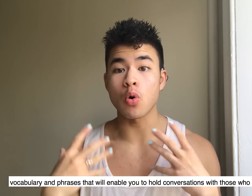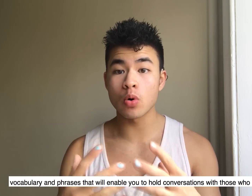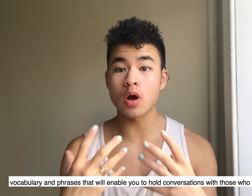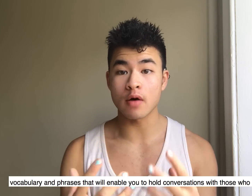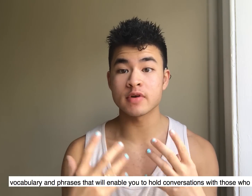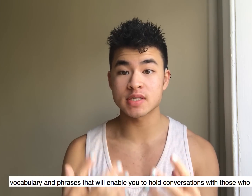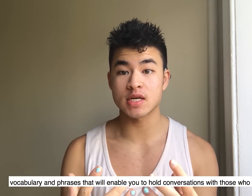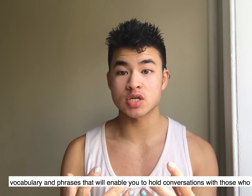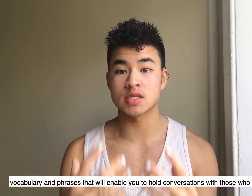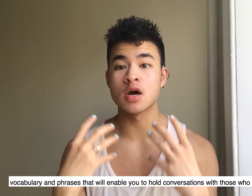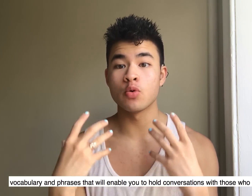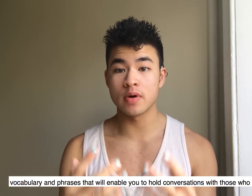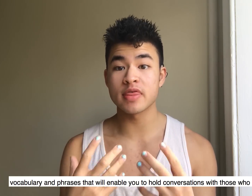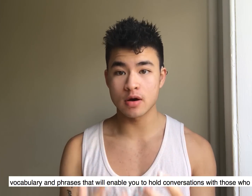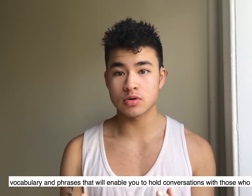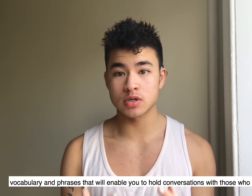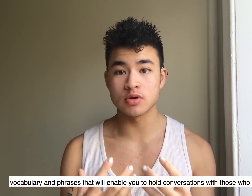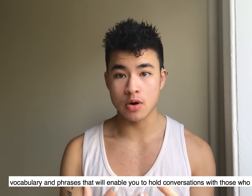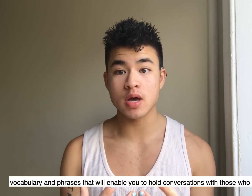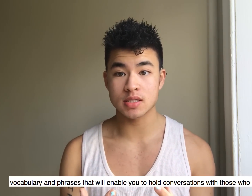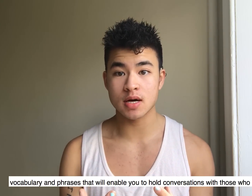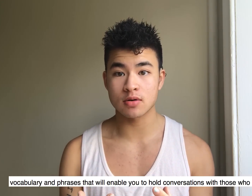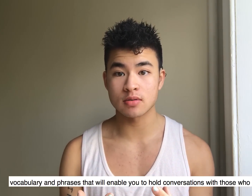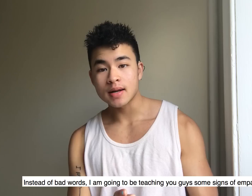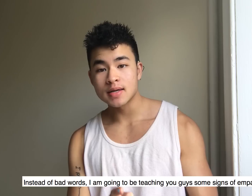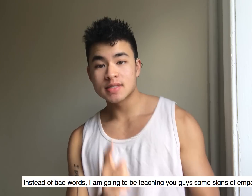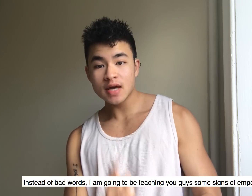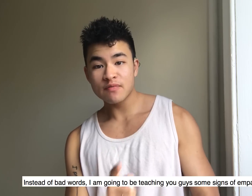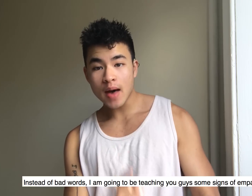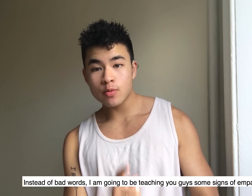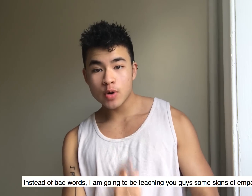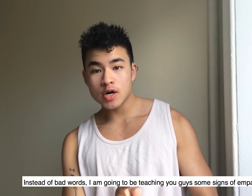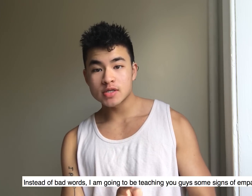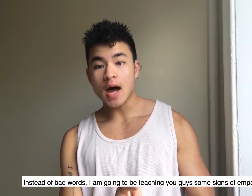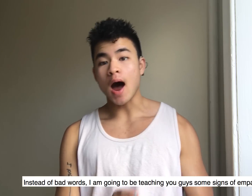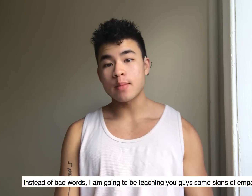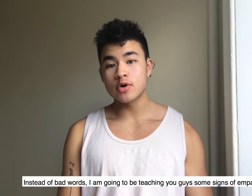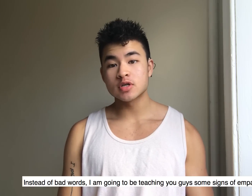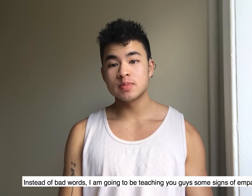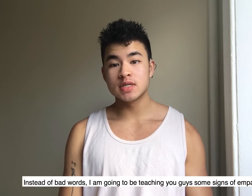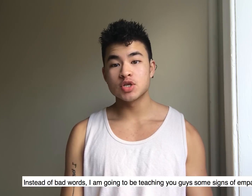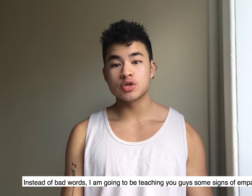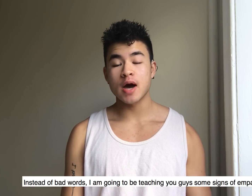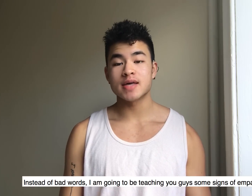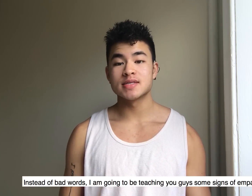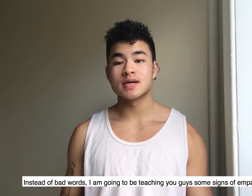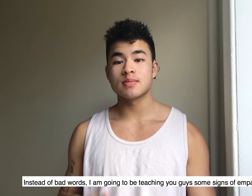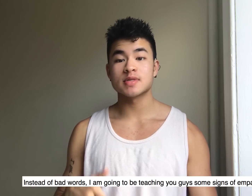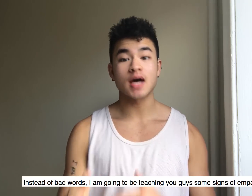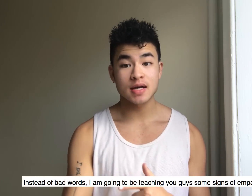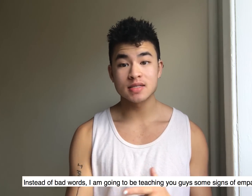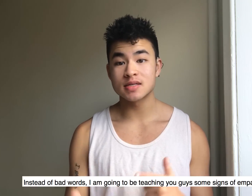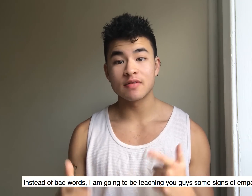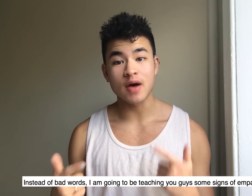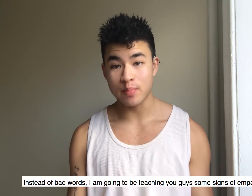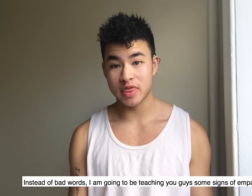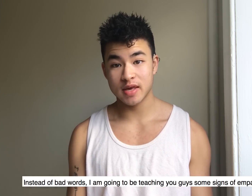hold conversations with those who know ASL instead of bad words I'm going to be teaching you guys some signs of empathy